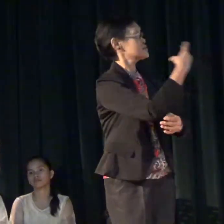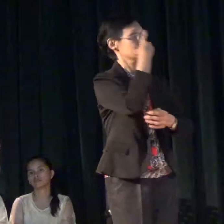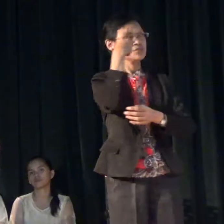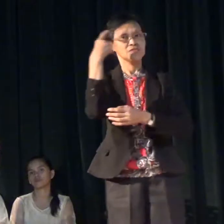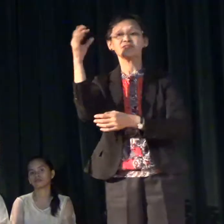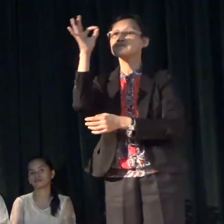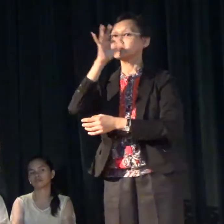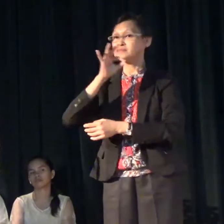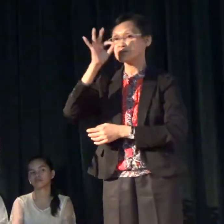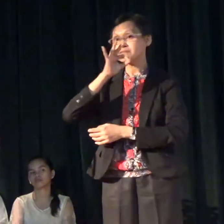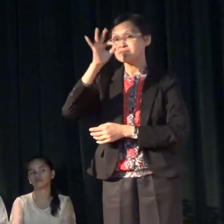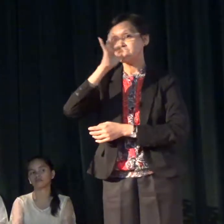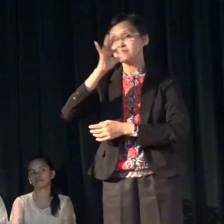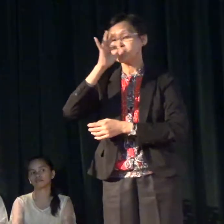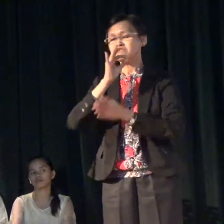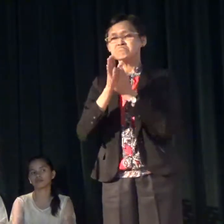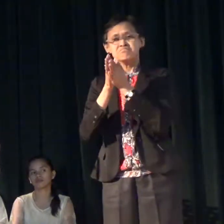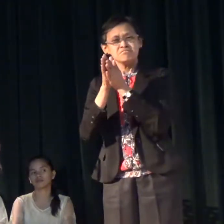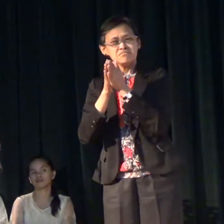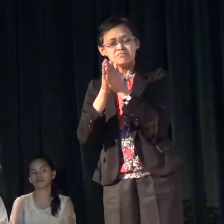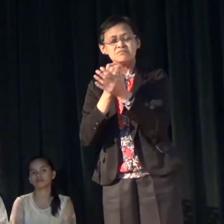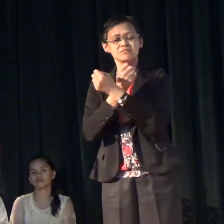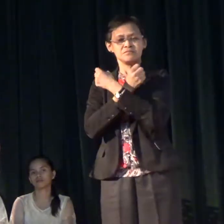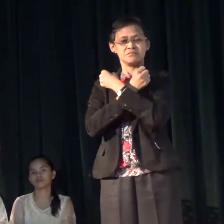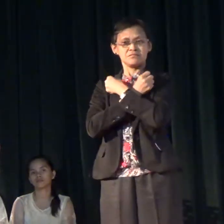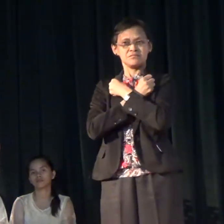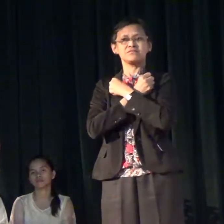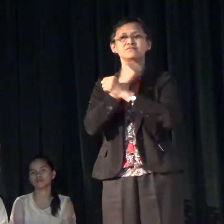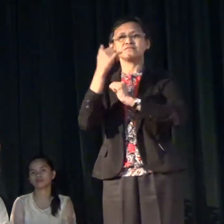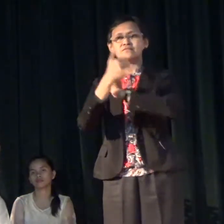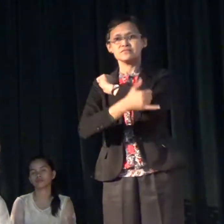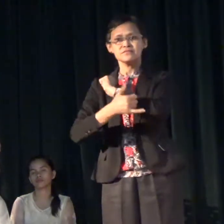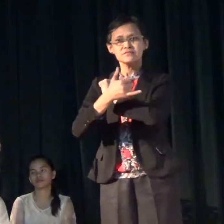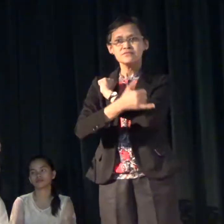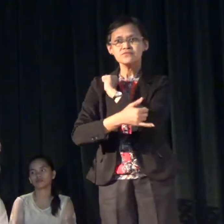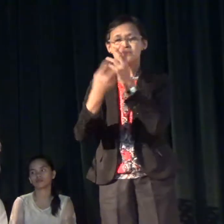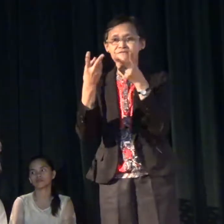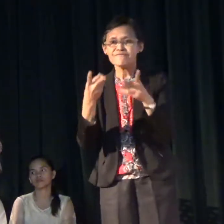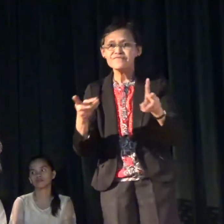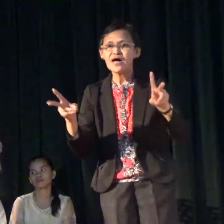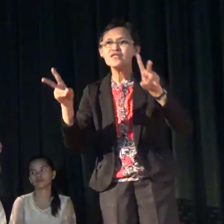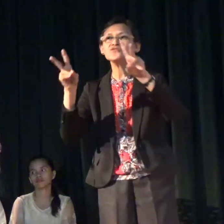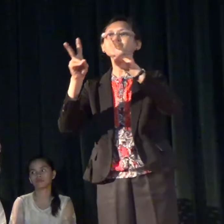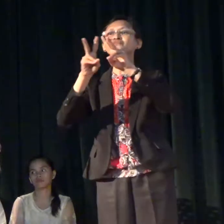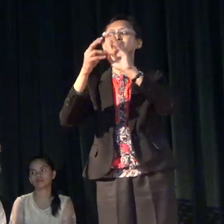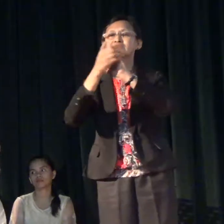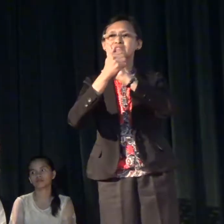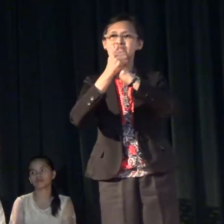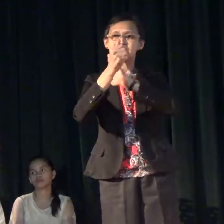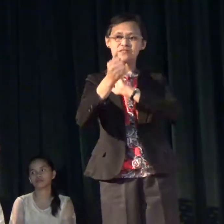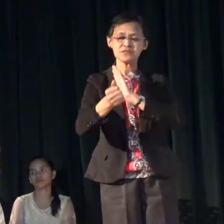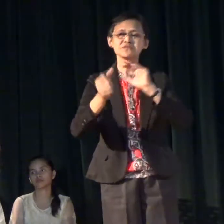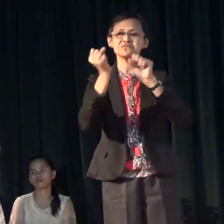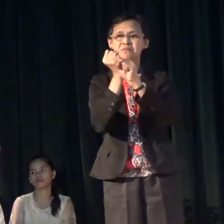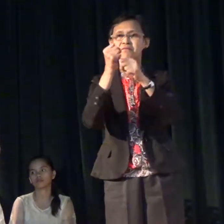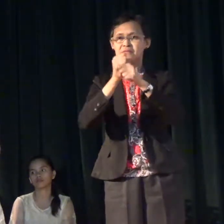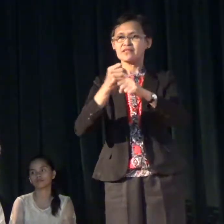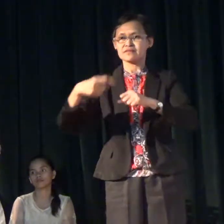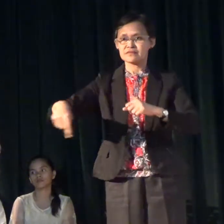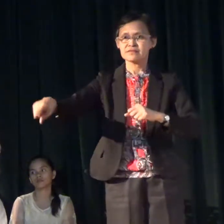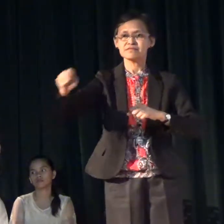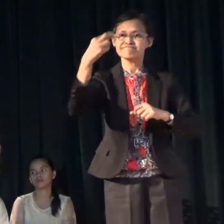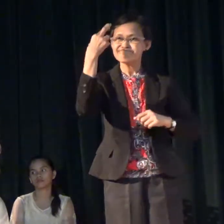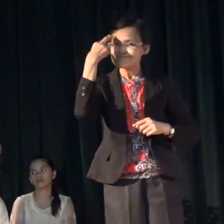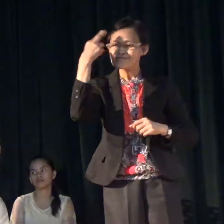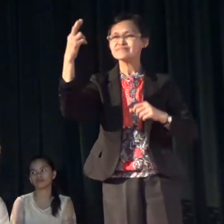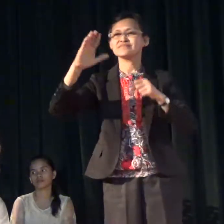Filipinos who passionately love their country whose values and competencies enable them to realize